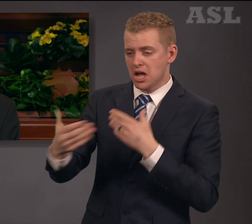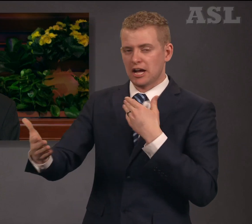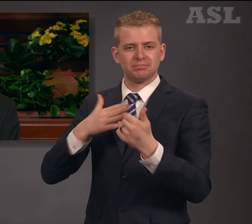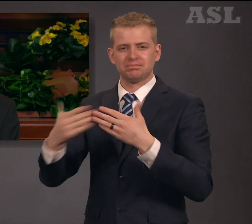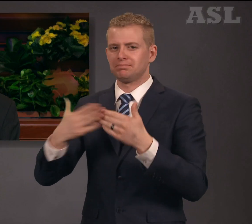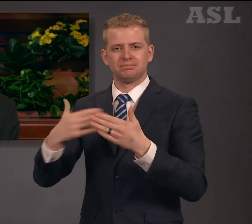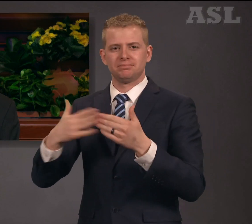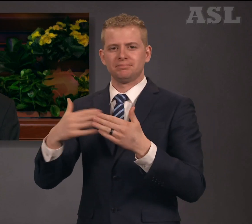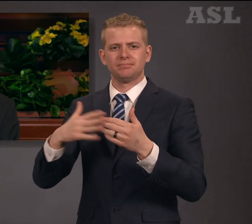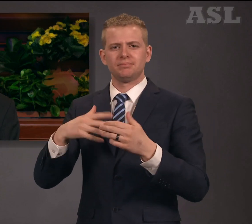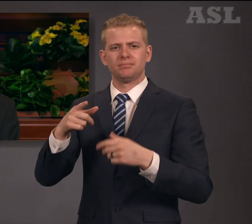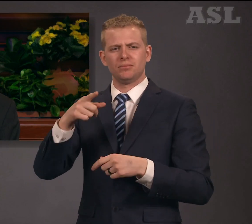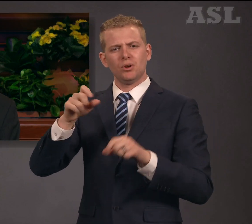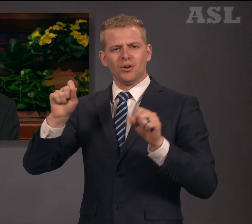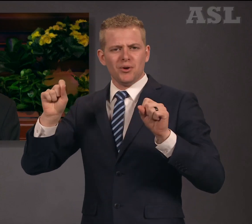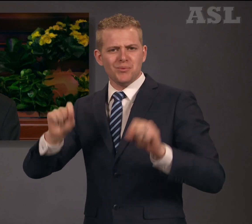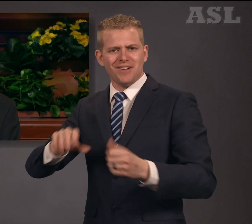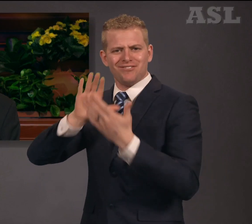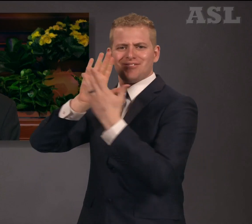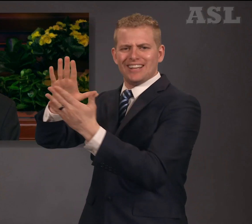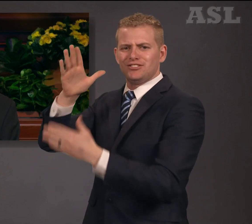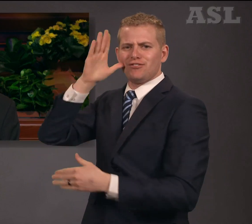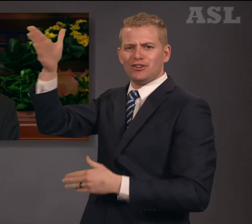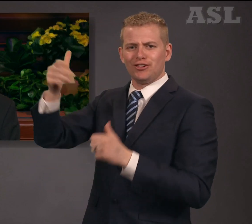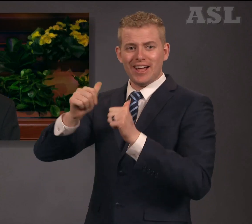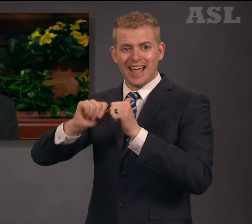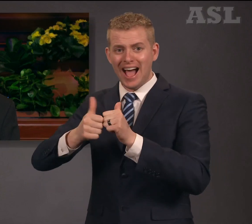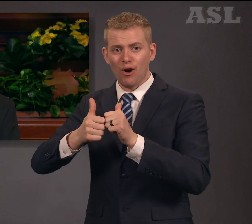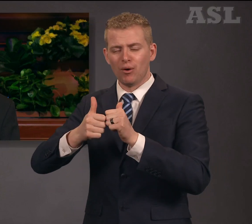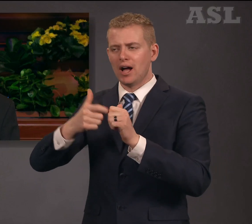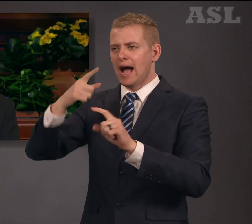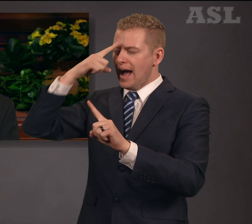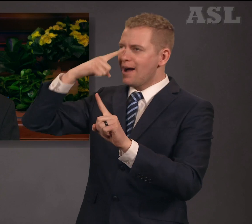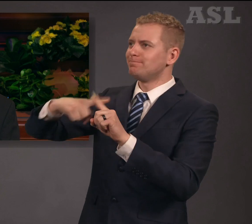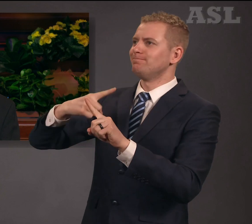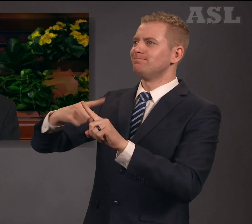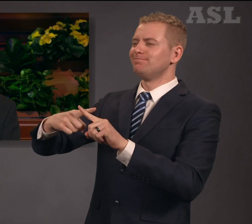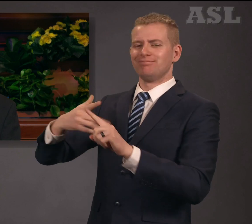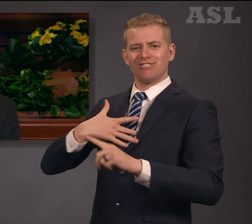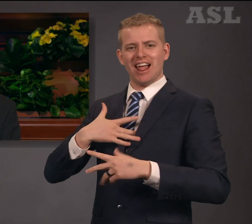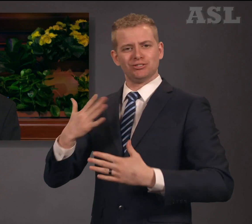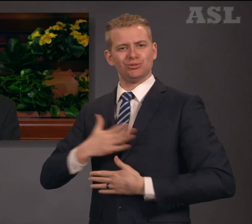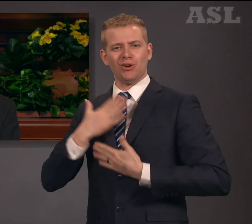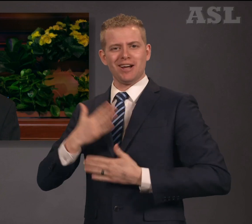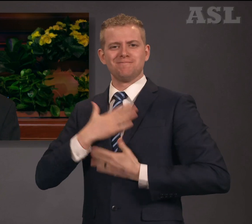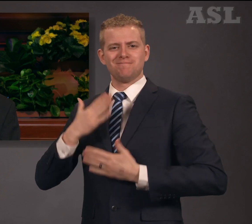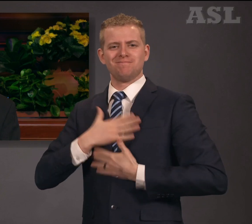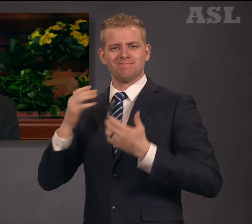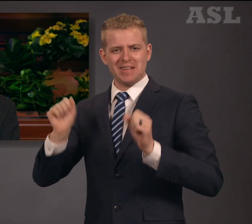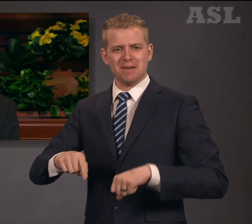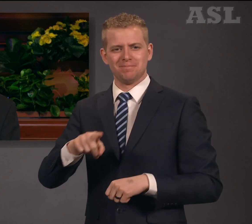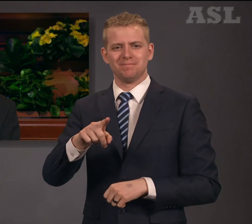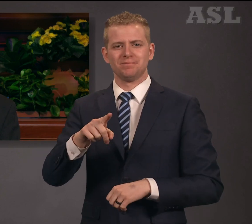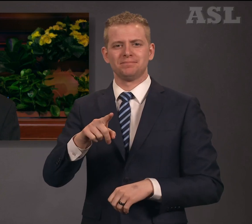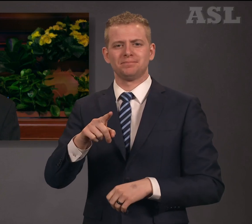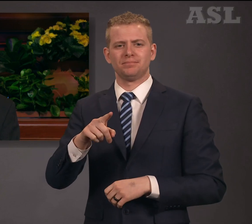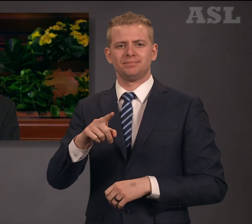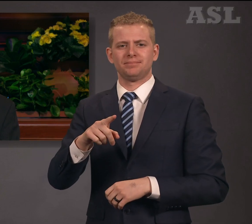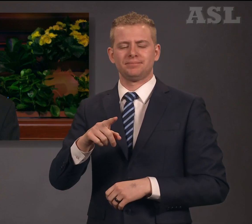you can face the future with optimism and joy. I